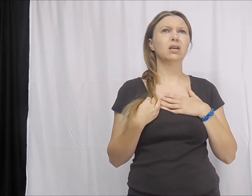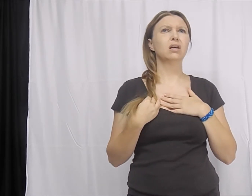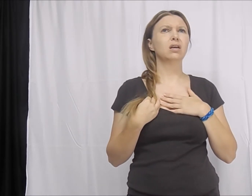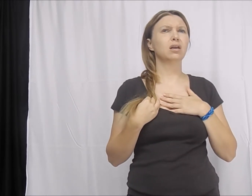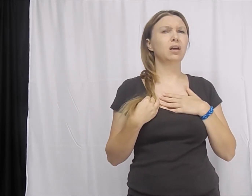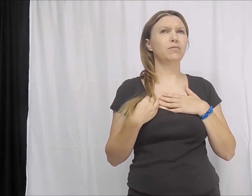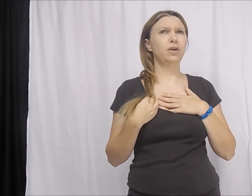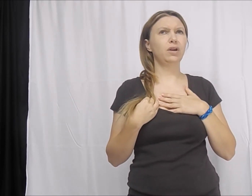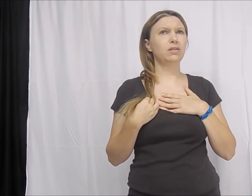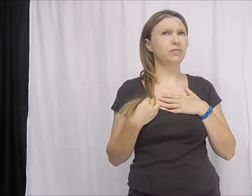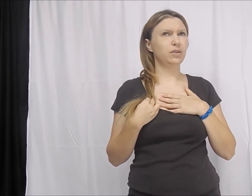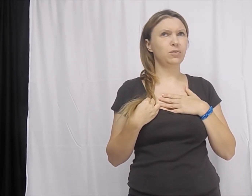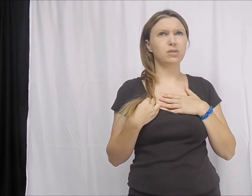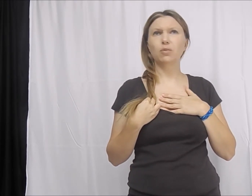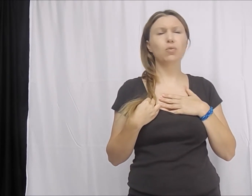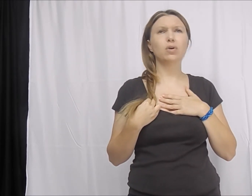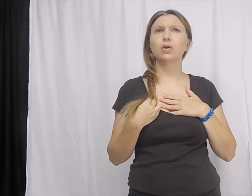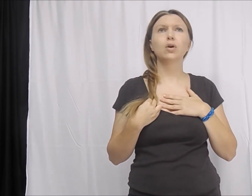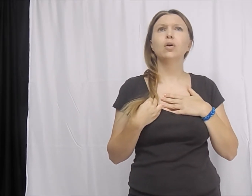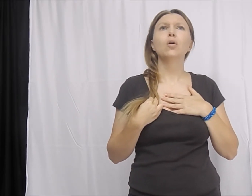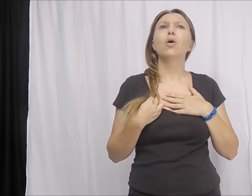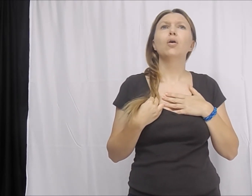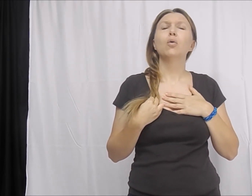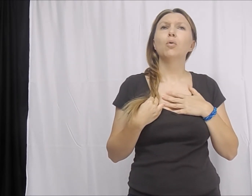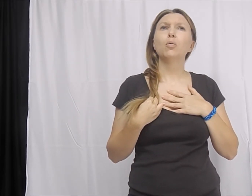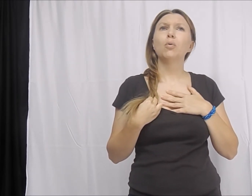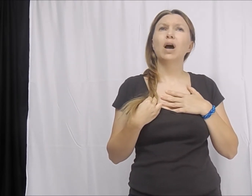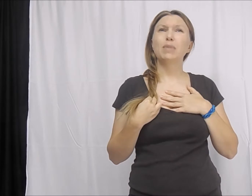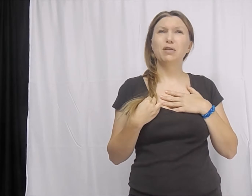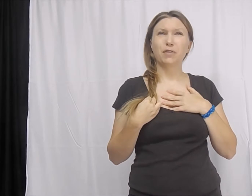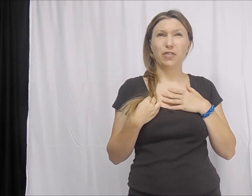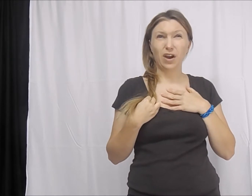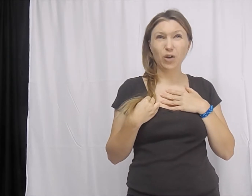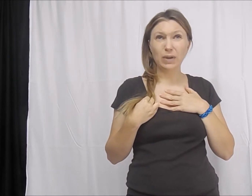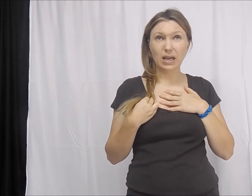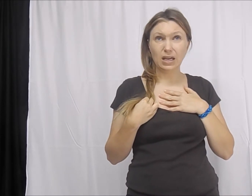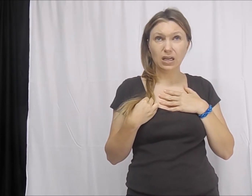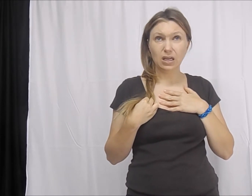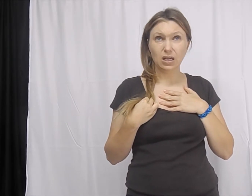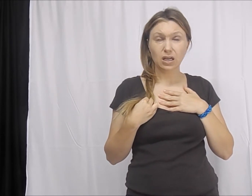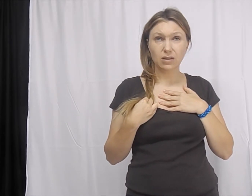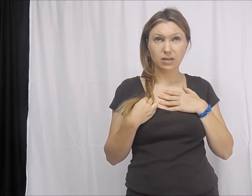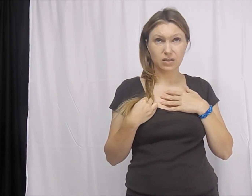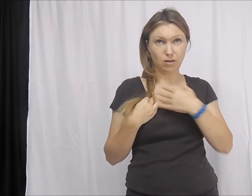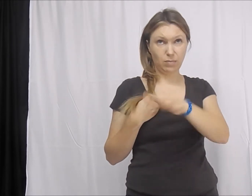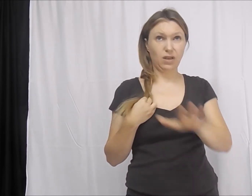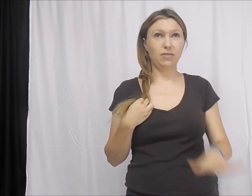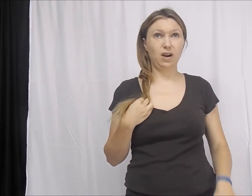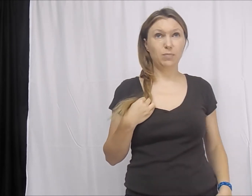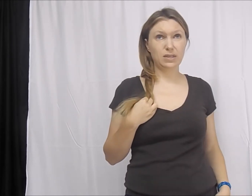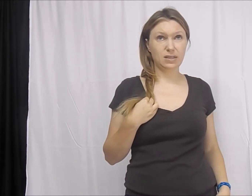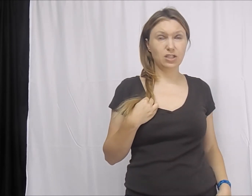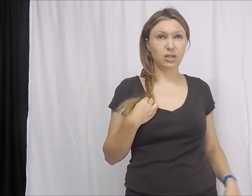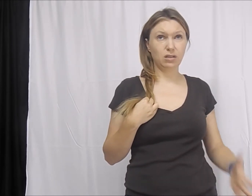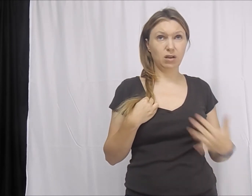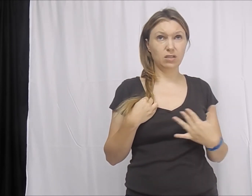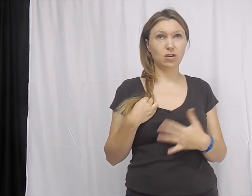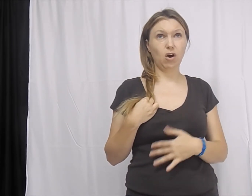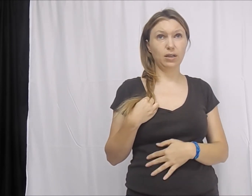I'm very confused. I'm here for therapy? This is going to be a therapy session? Us talking